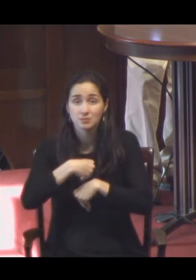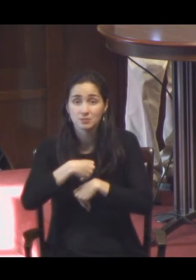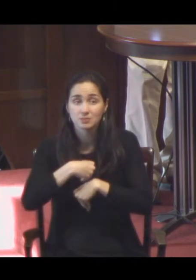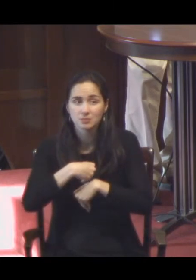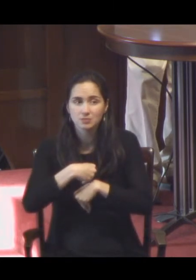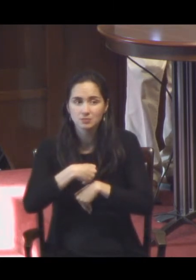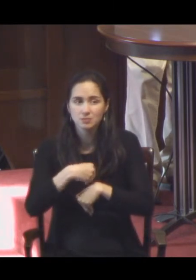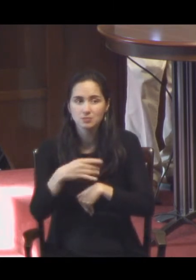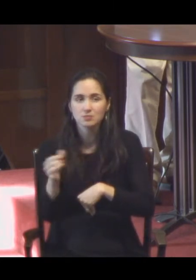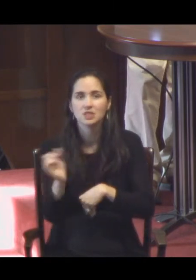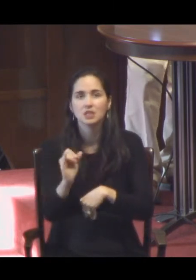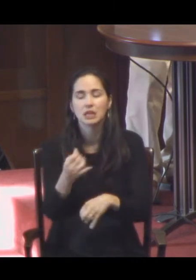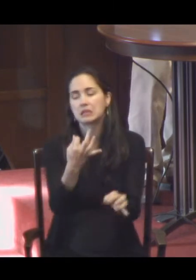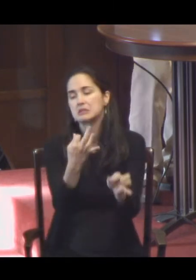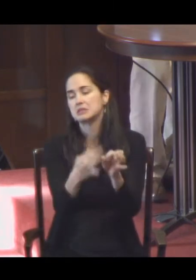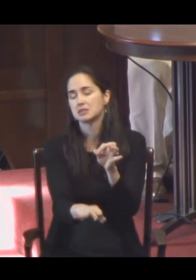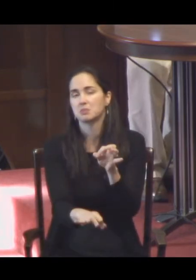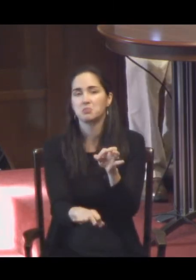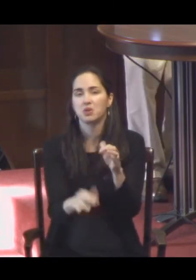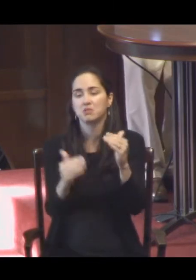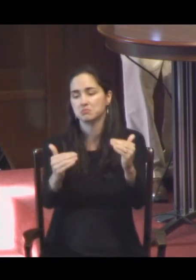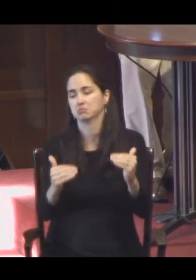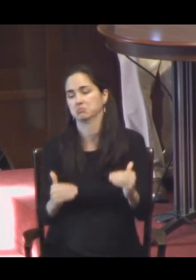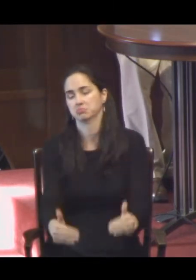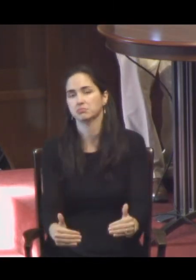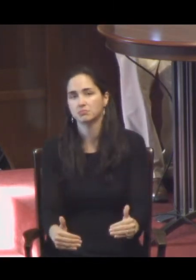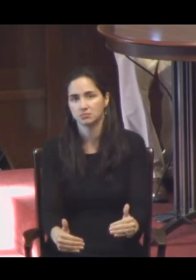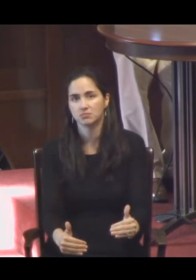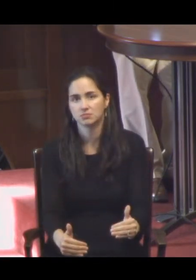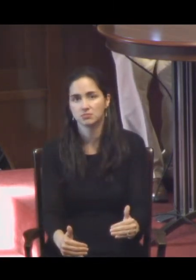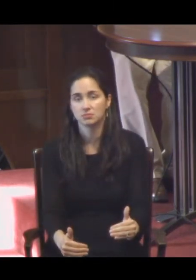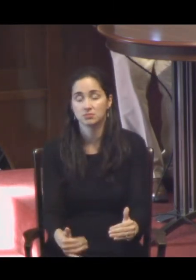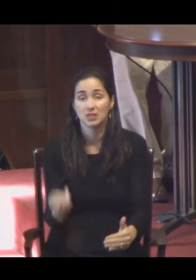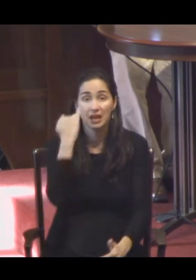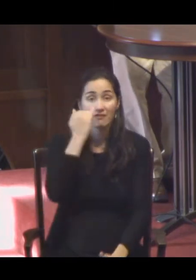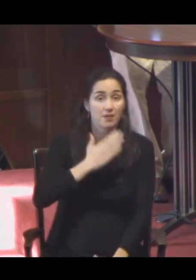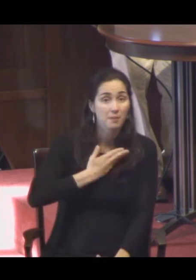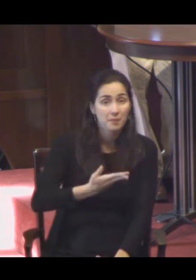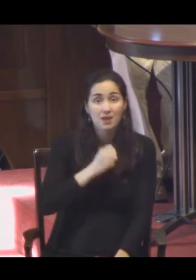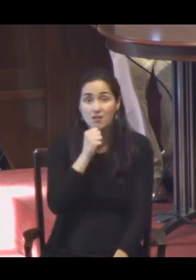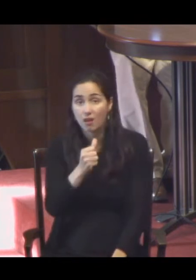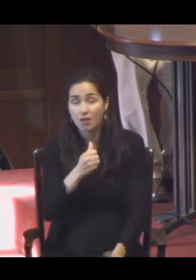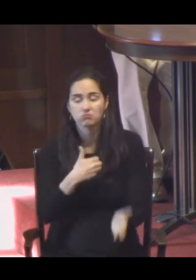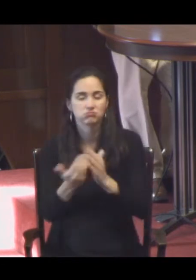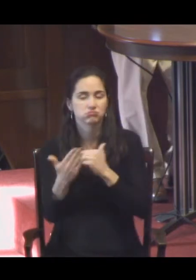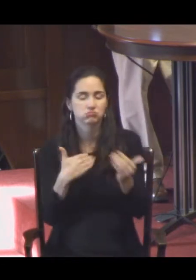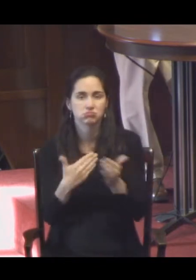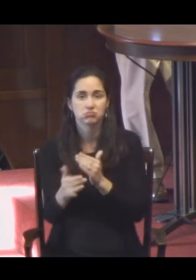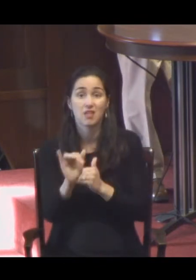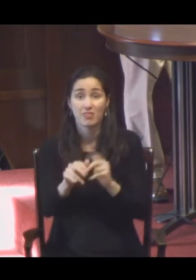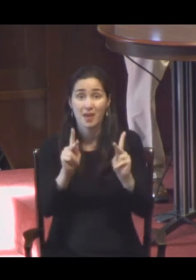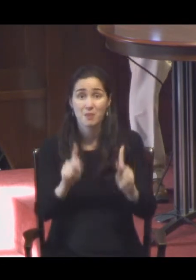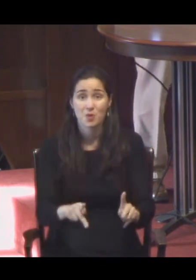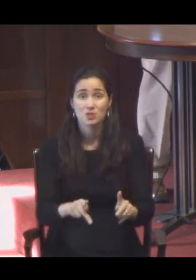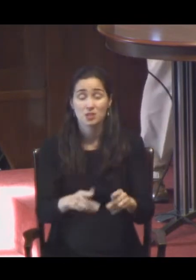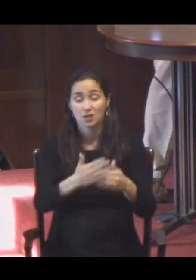of a bourgeois past. Whether he admits it or not, such a one can no longer pray and soon will no longer be able to love.